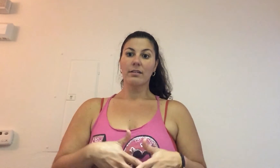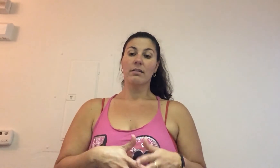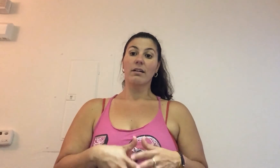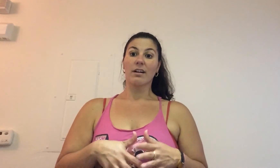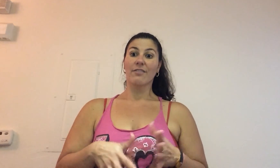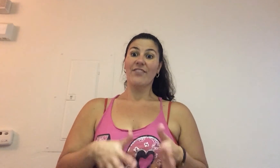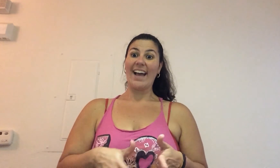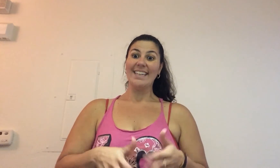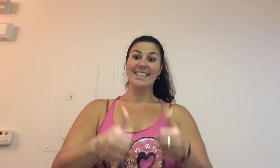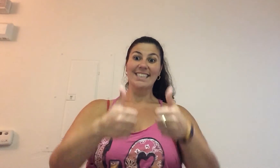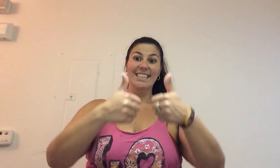are fine.